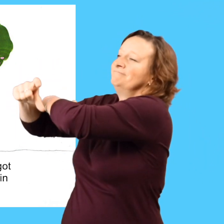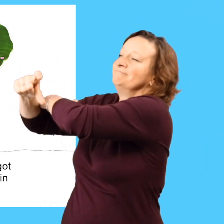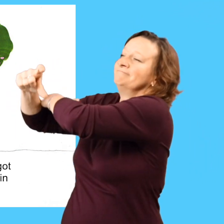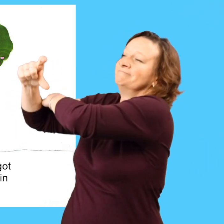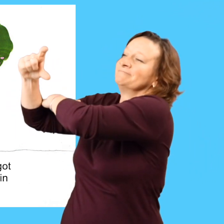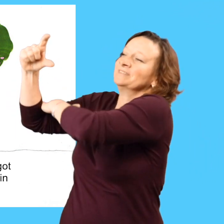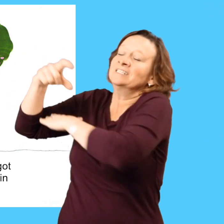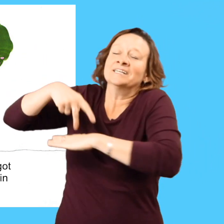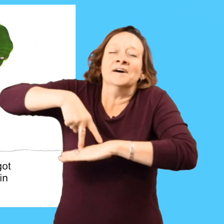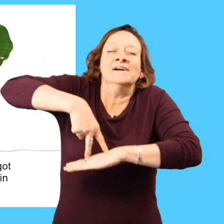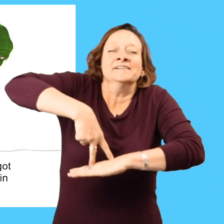the morning sun.